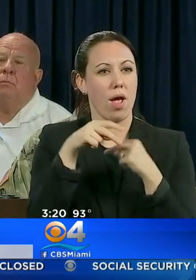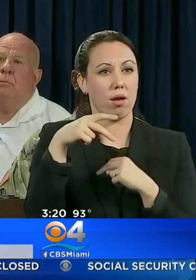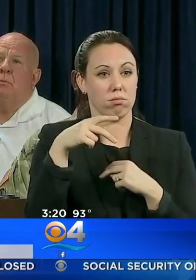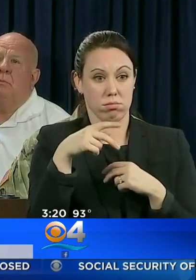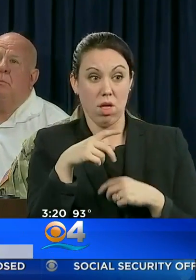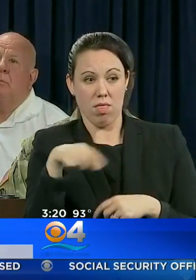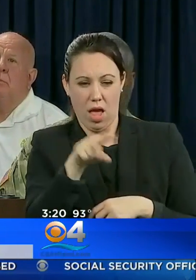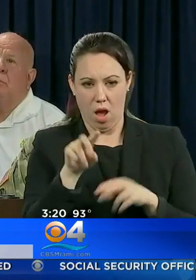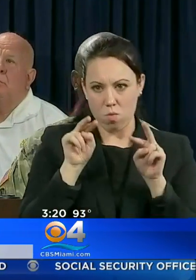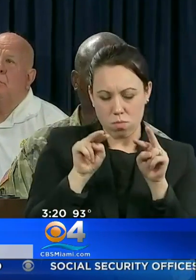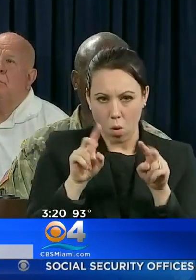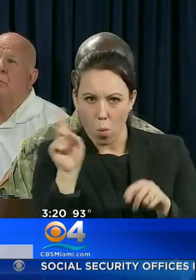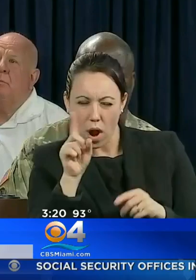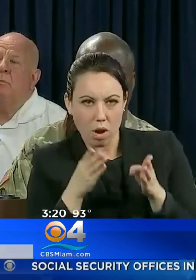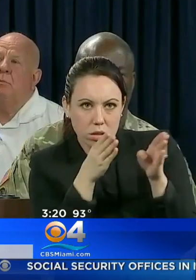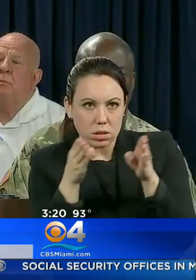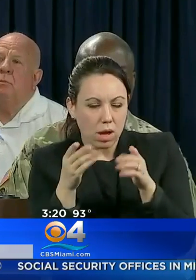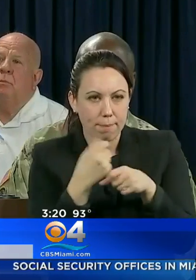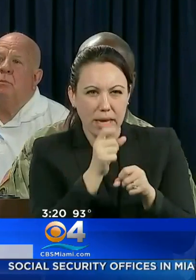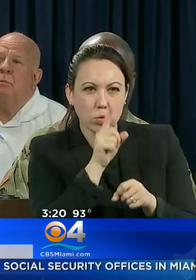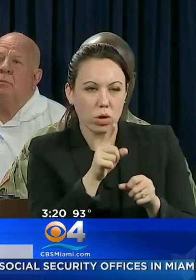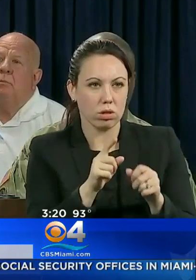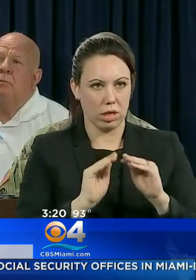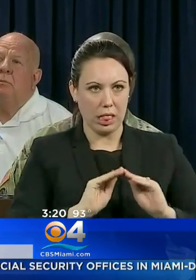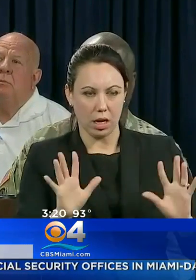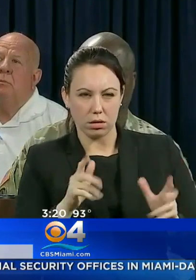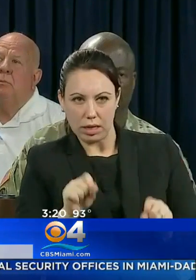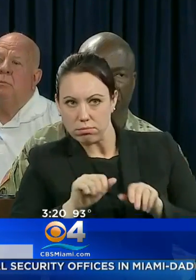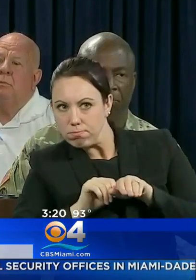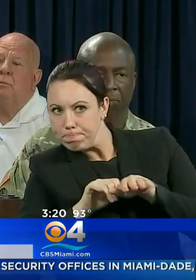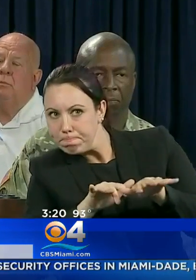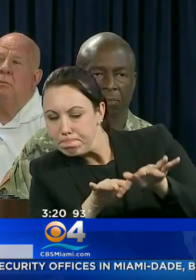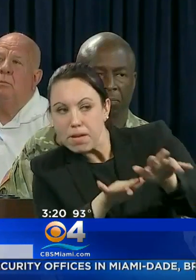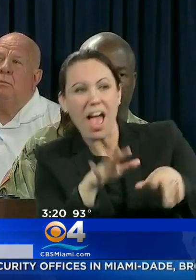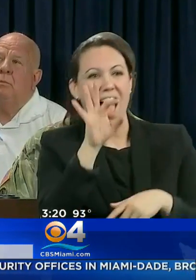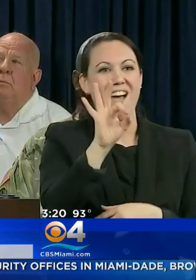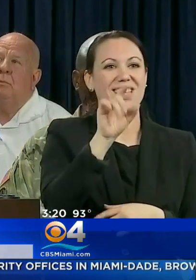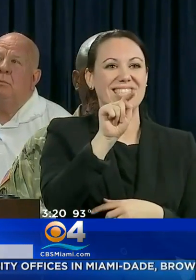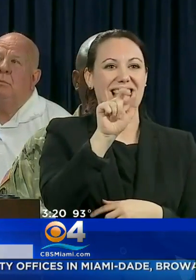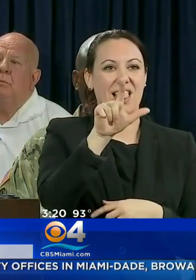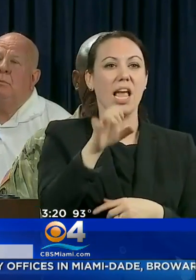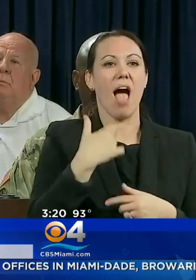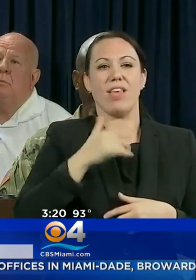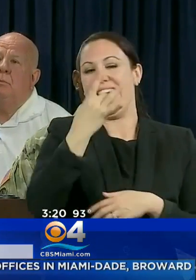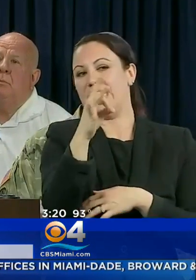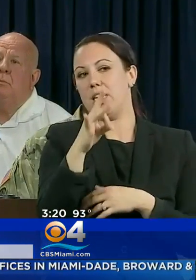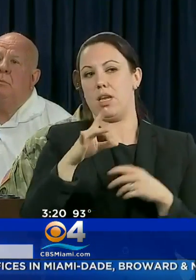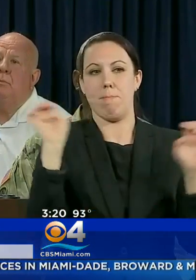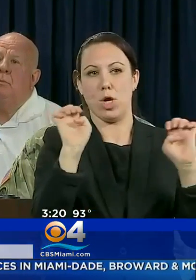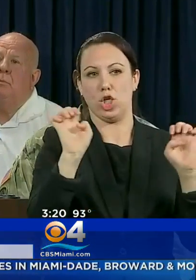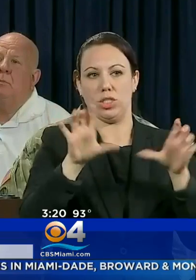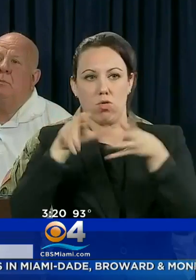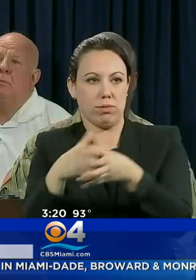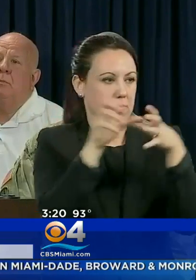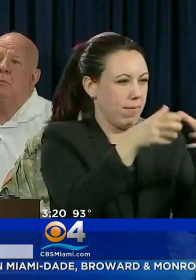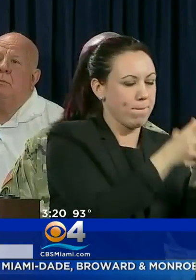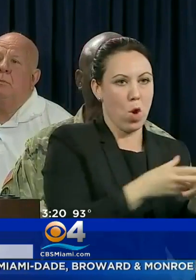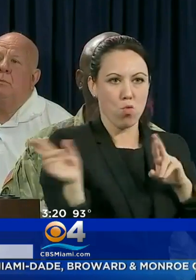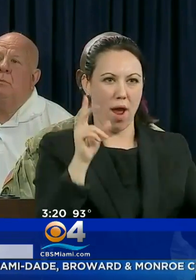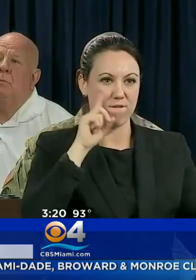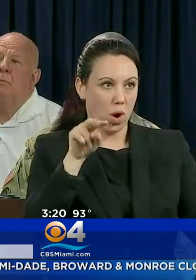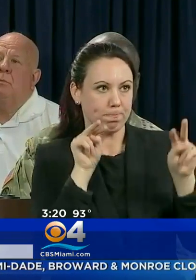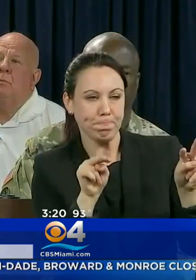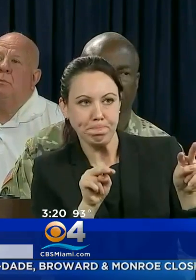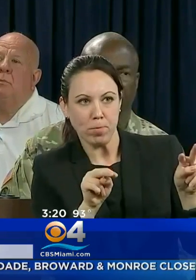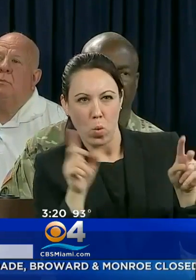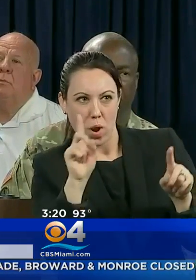ROAD AND TRAFFIC CONDITIONS TO ASSURE ROADWAYS ARE CLEAR. FDLE HAS ESTABLISHED 18 EMERGENCY RESPONSE TEAMS FOR DEPLOYMENT TO IMPACTED